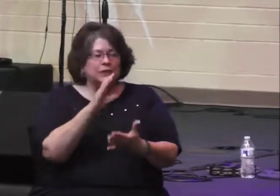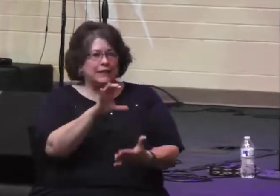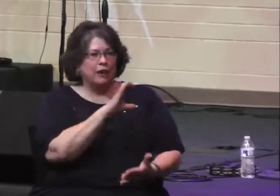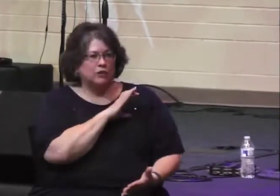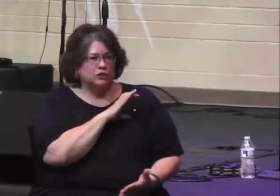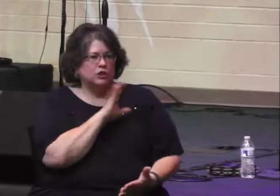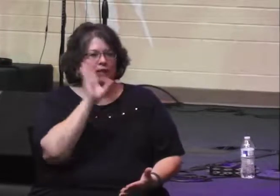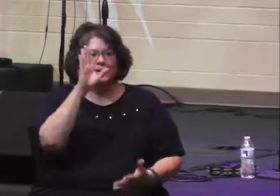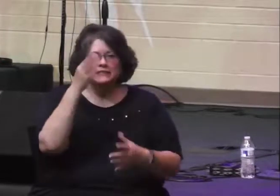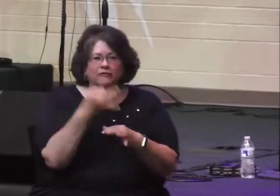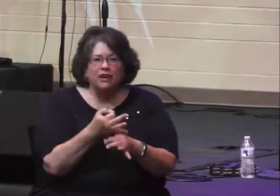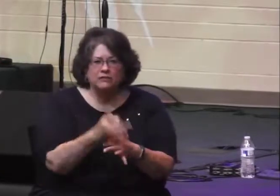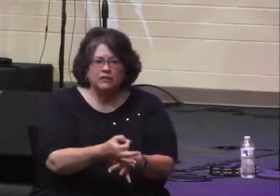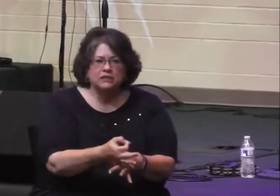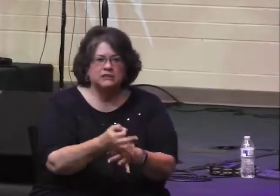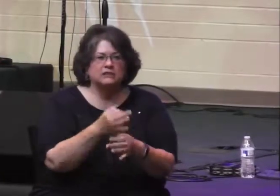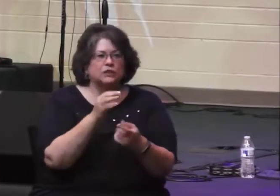promises.